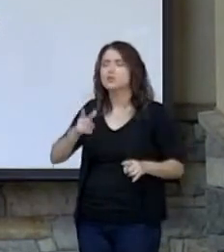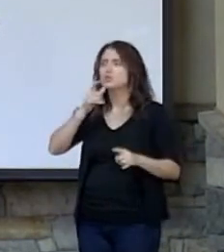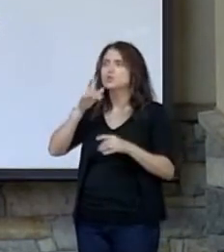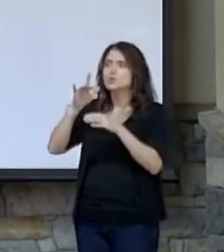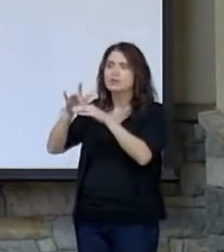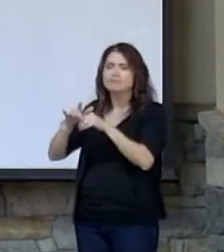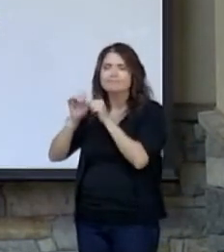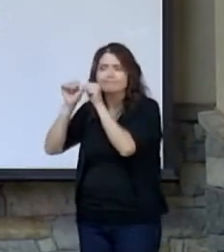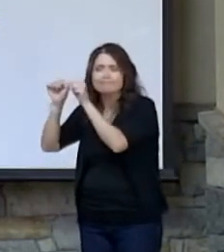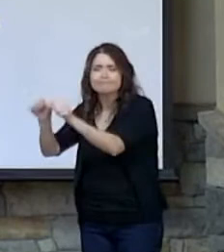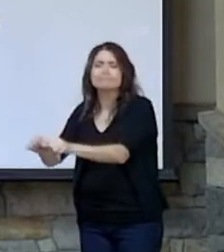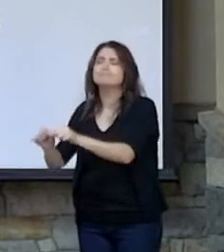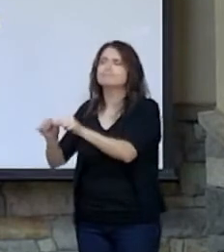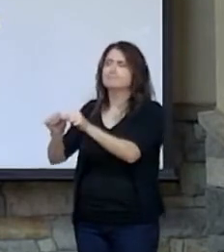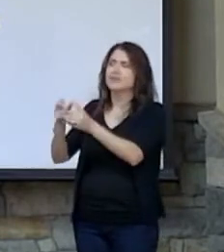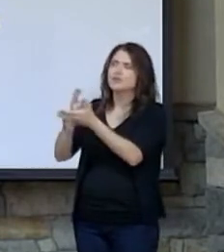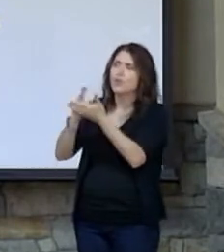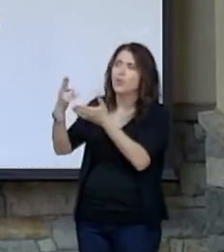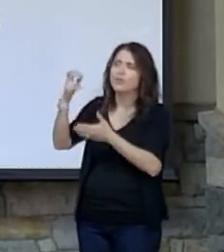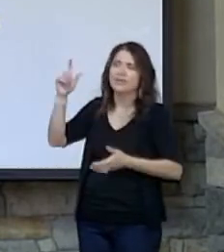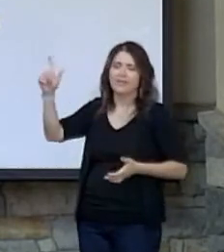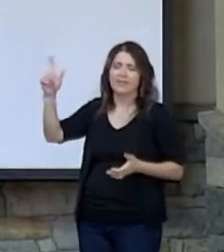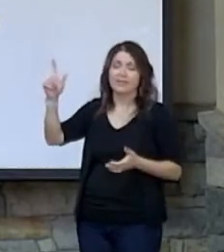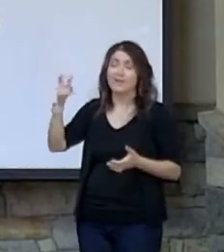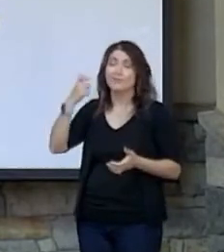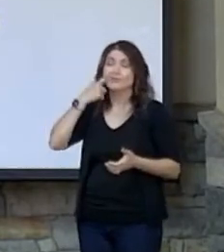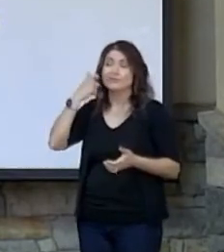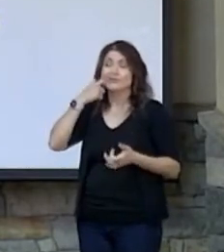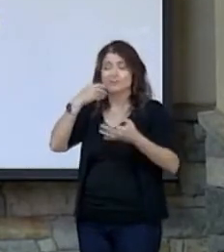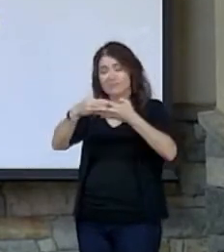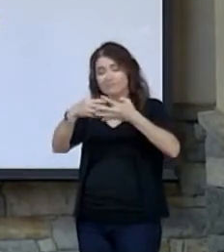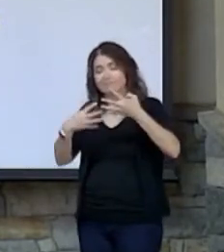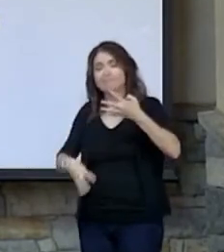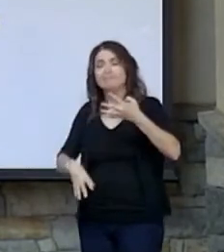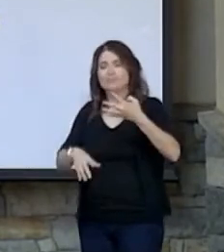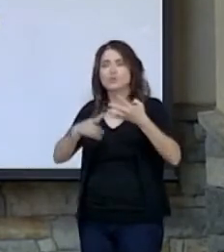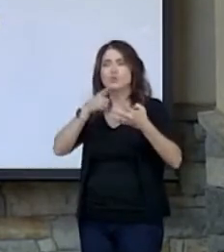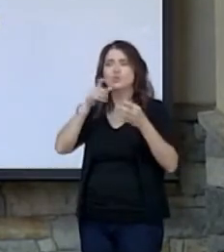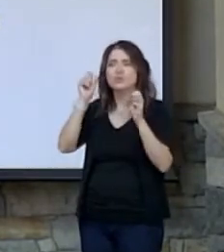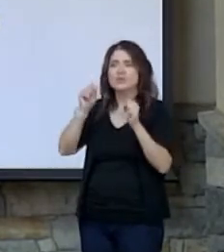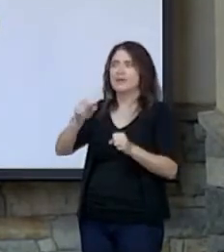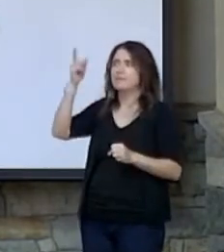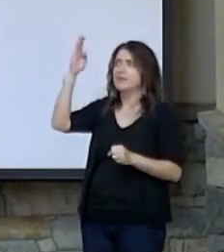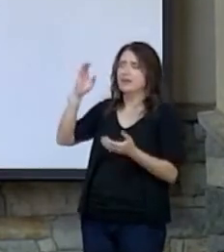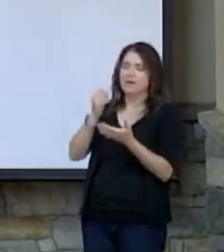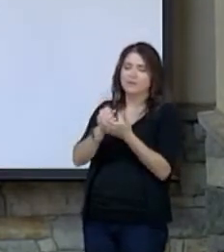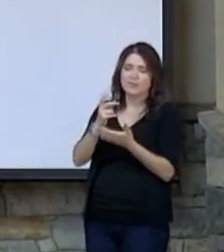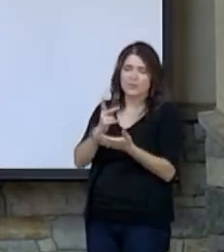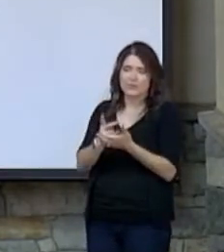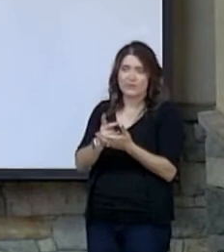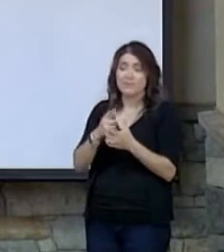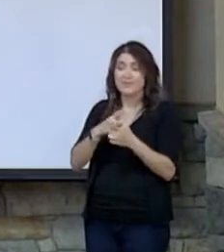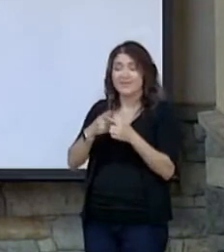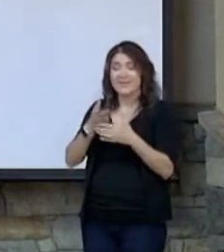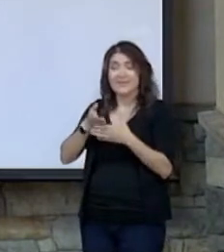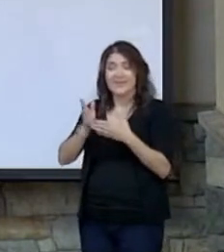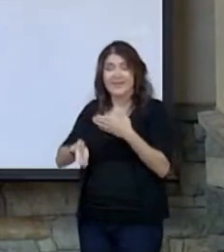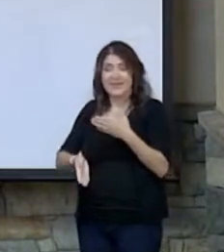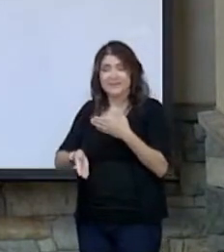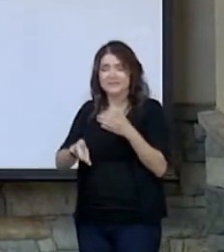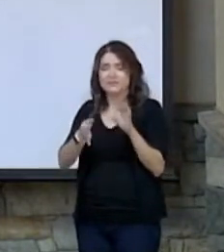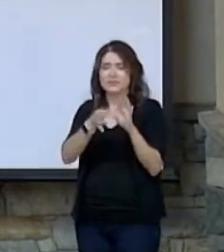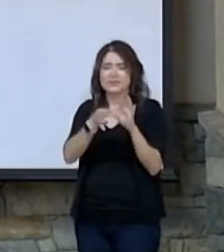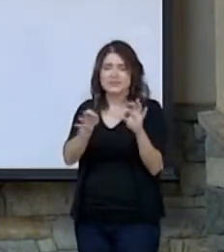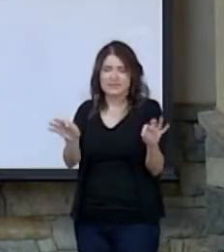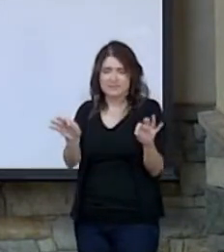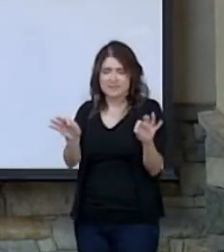whole list of characteristics that will give that individual to be God approved. But then this psalm ends with a statement,